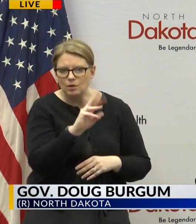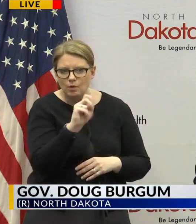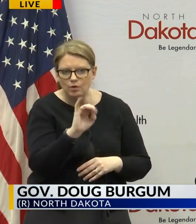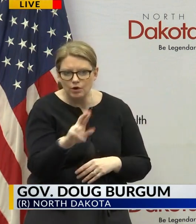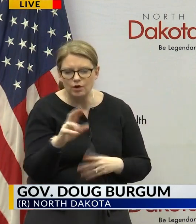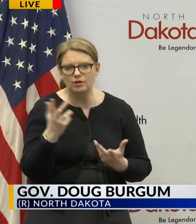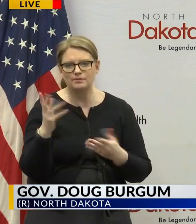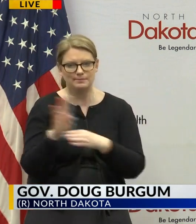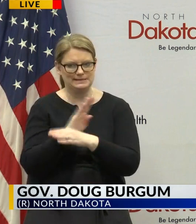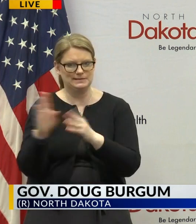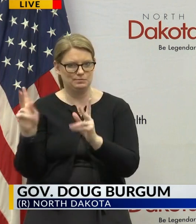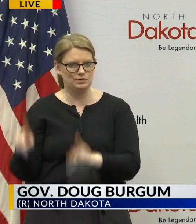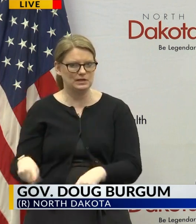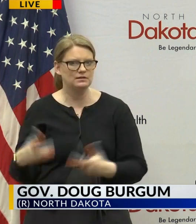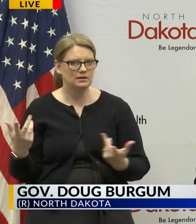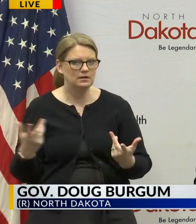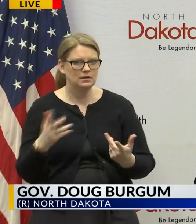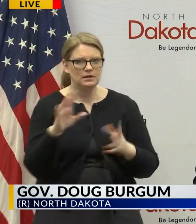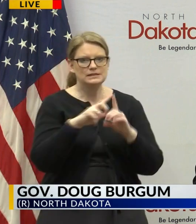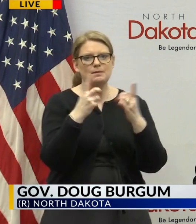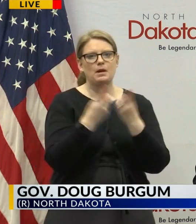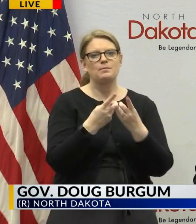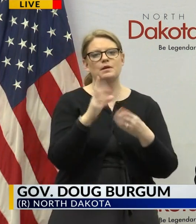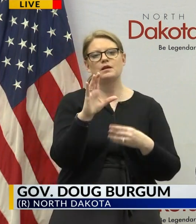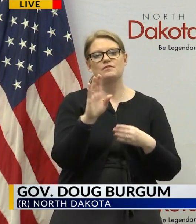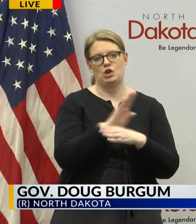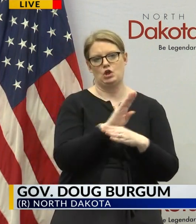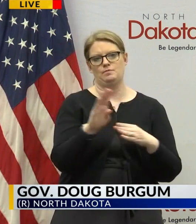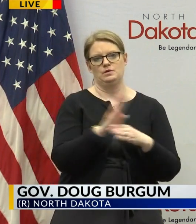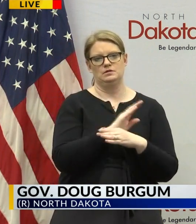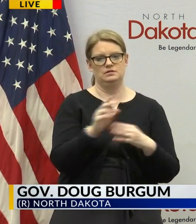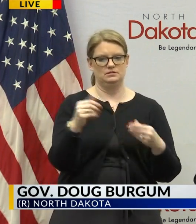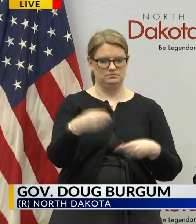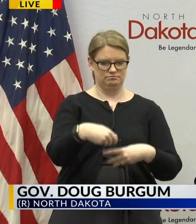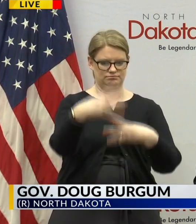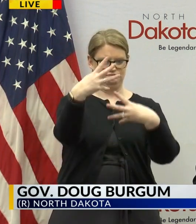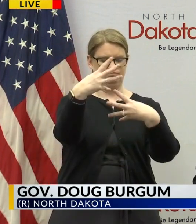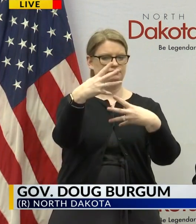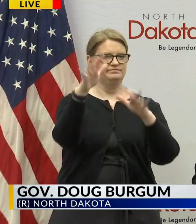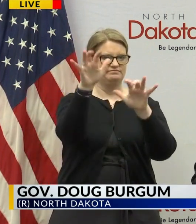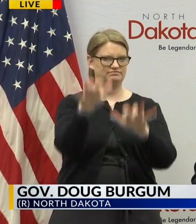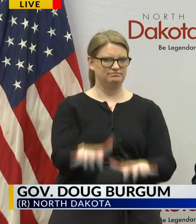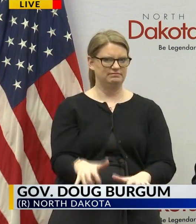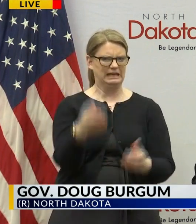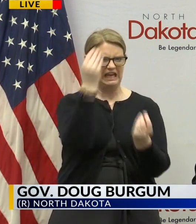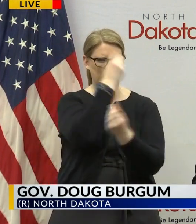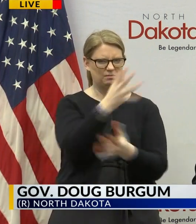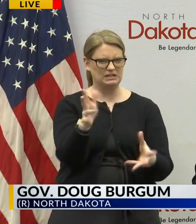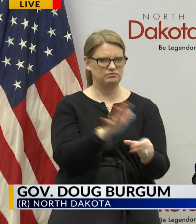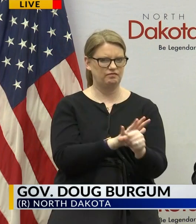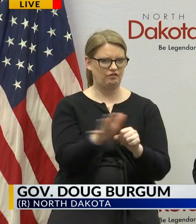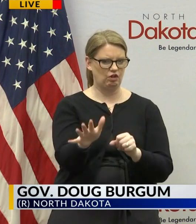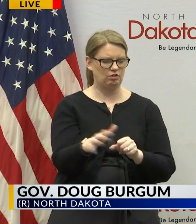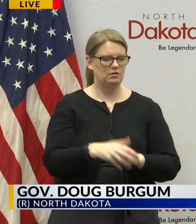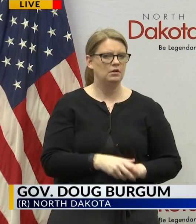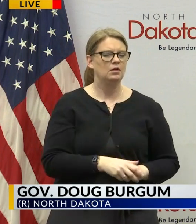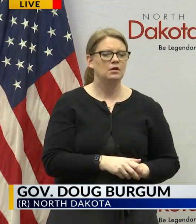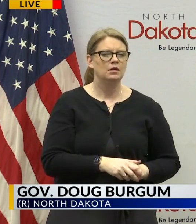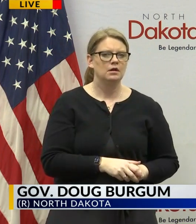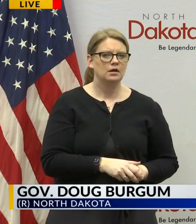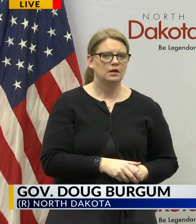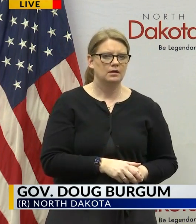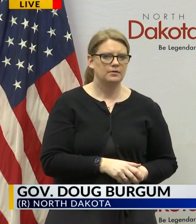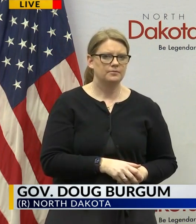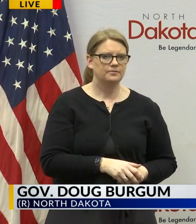North Dakota Department of Commerce is the place to go for your one-stop for all this information as I said earlier